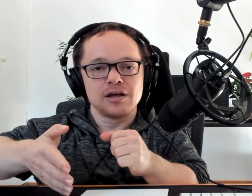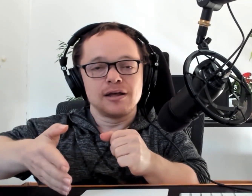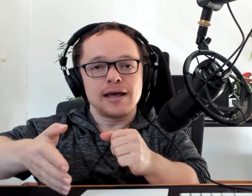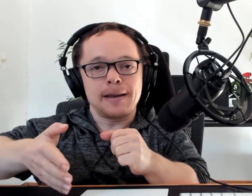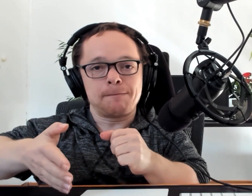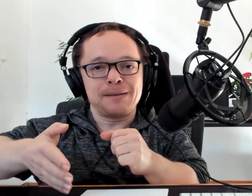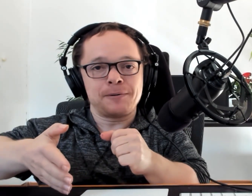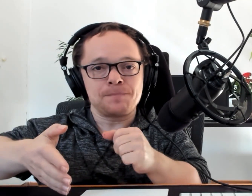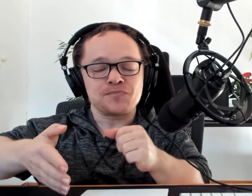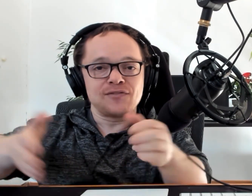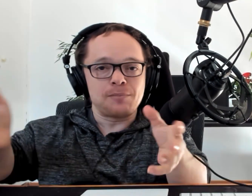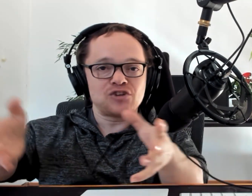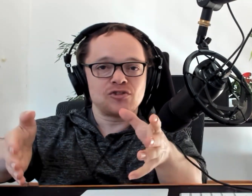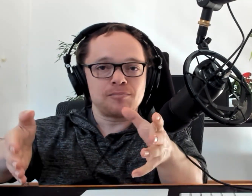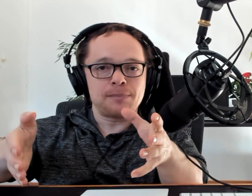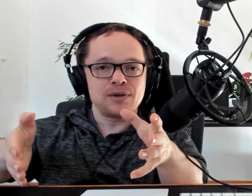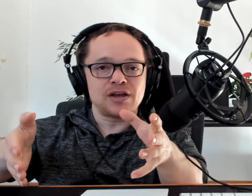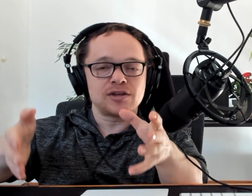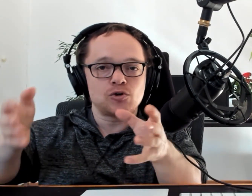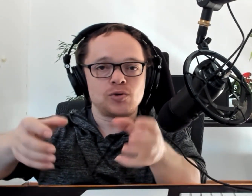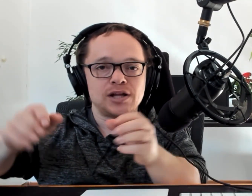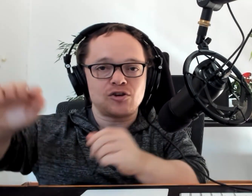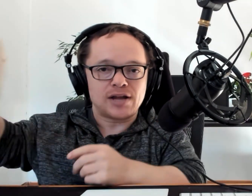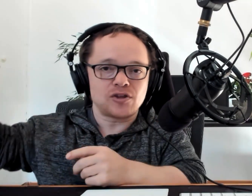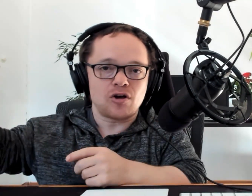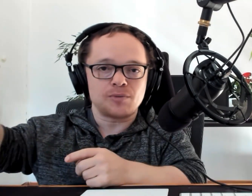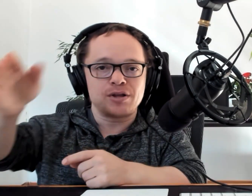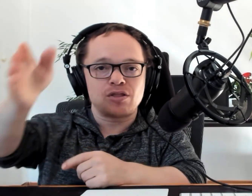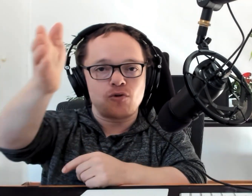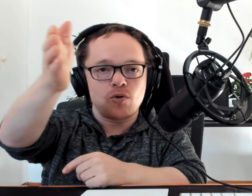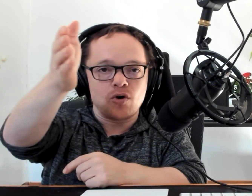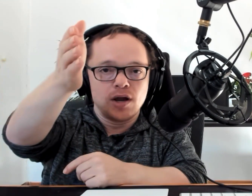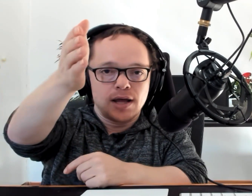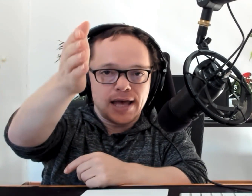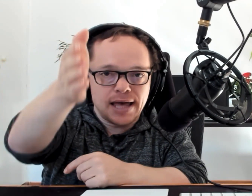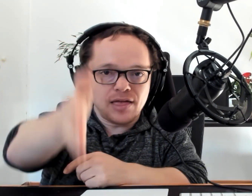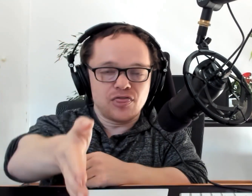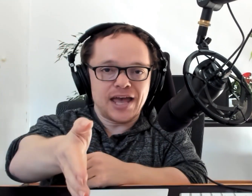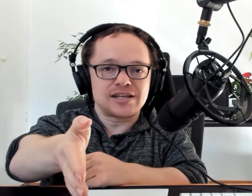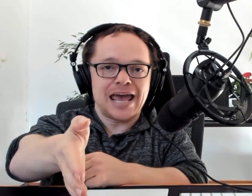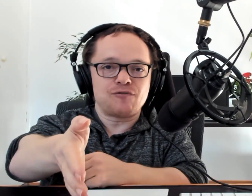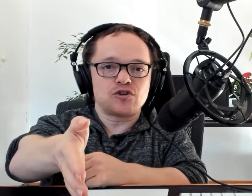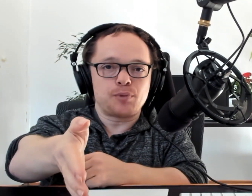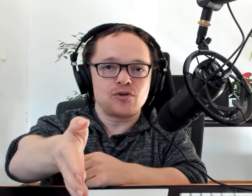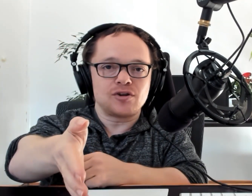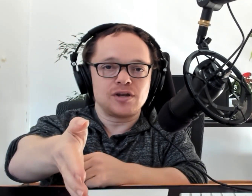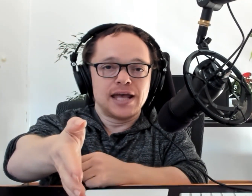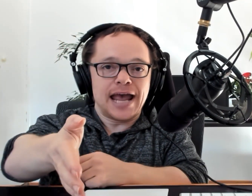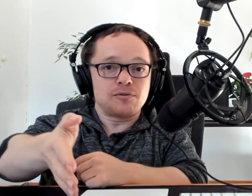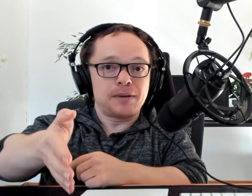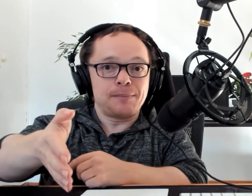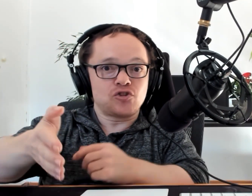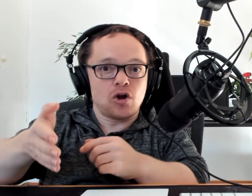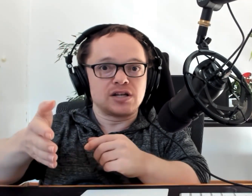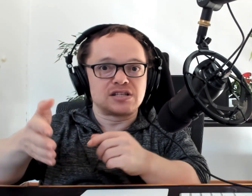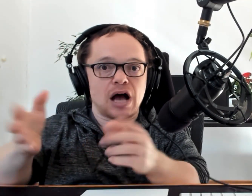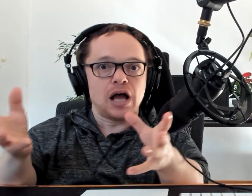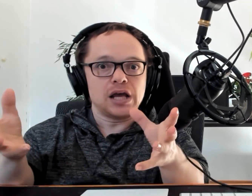people and they measured them up and they said, cool, let's create the cockpits for that average person. And people started dying